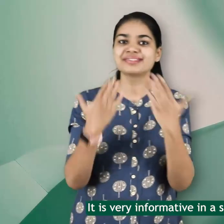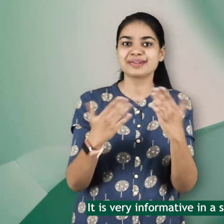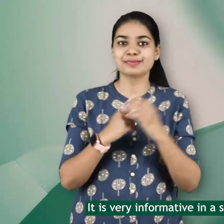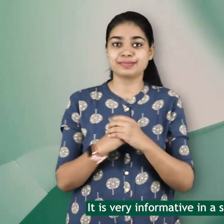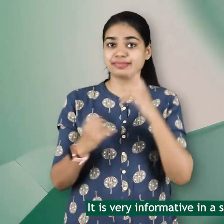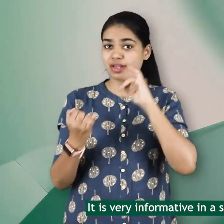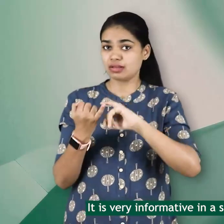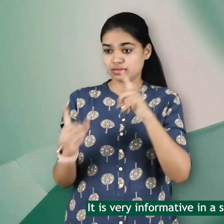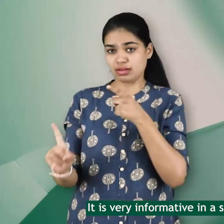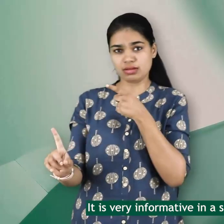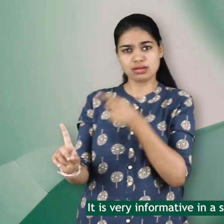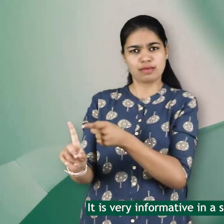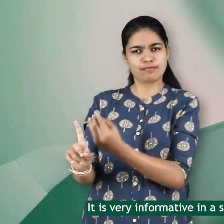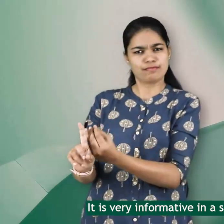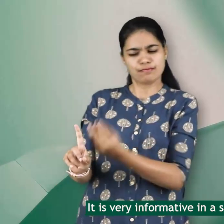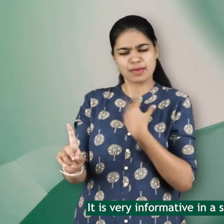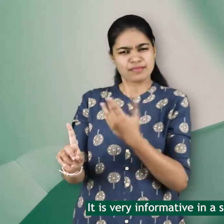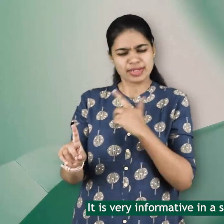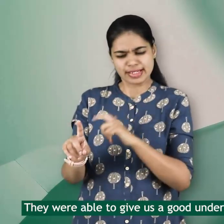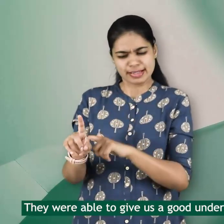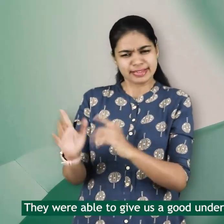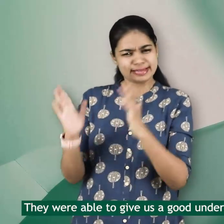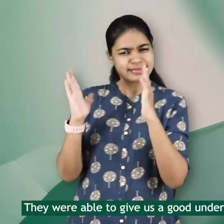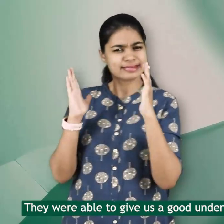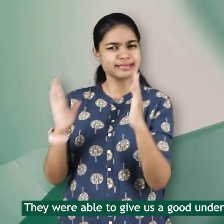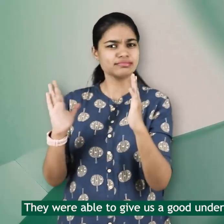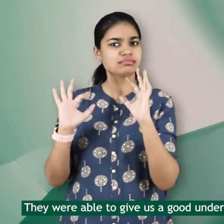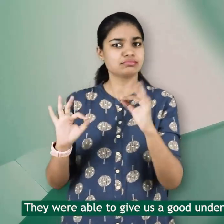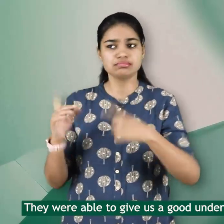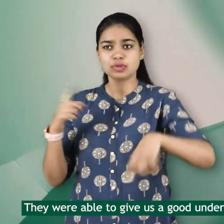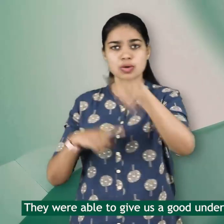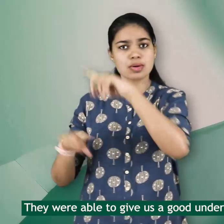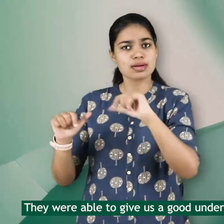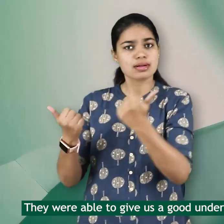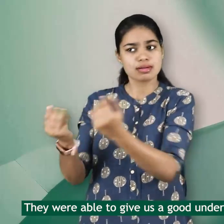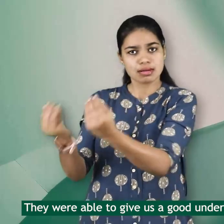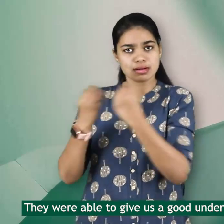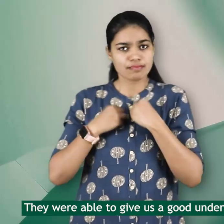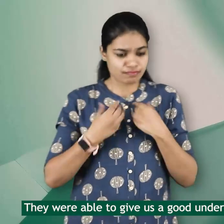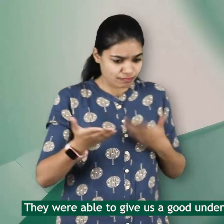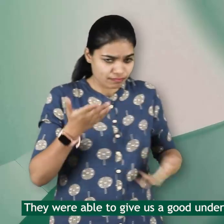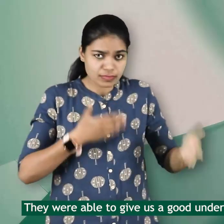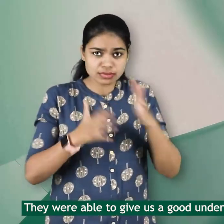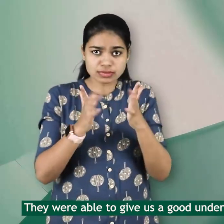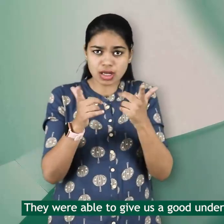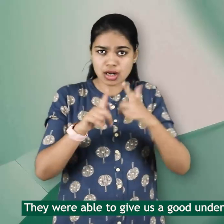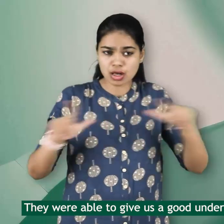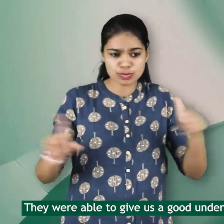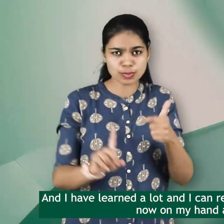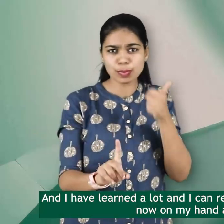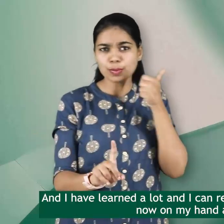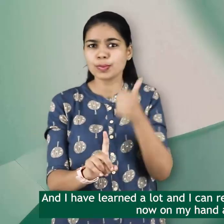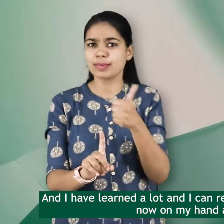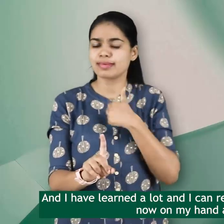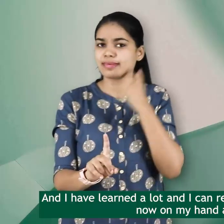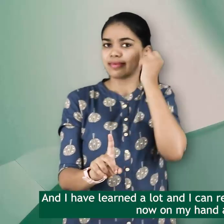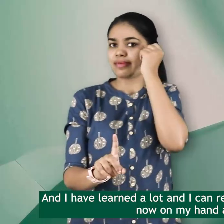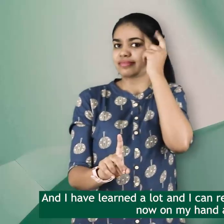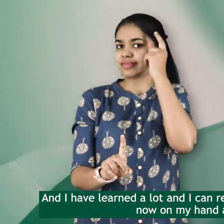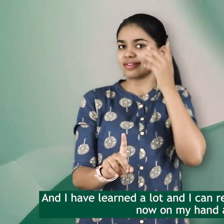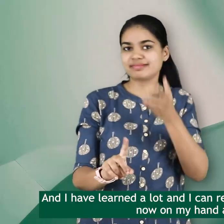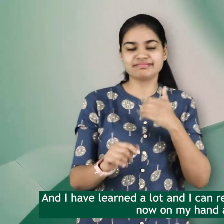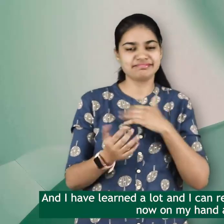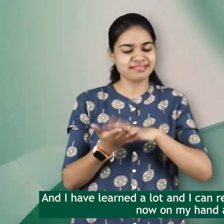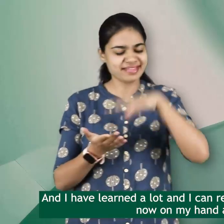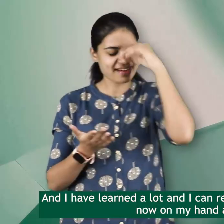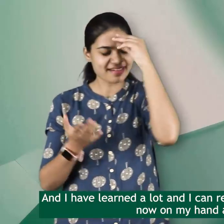very informative. Within a short period of time we were able to give us a good understanding of how the sign language works and we learnt a